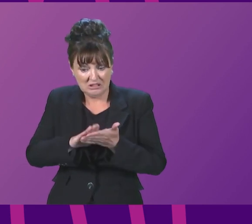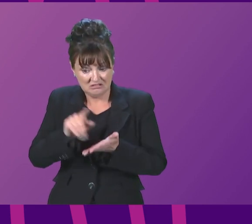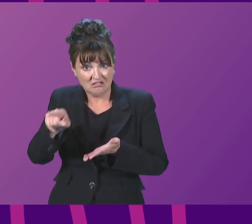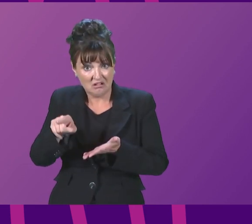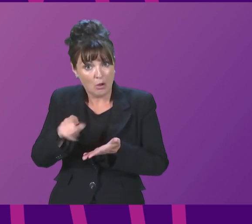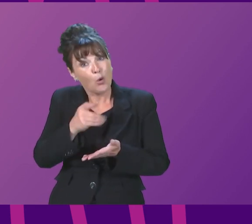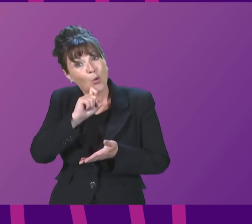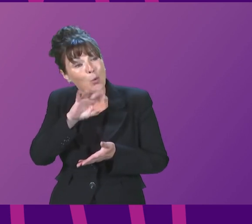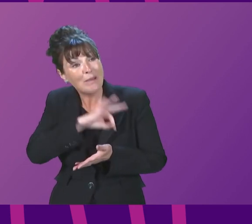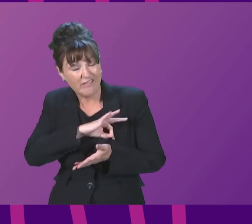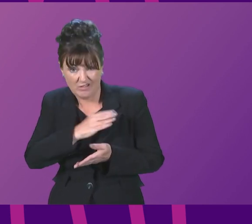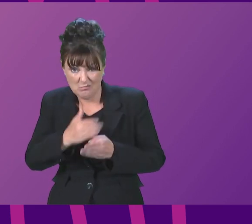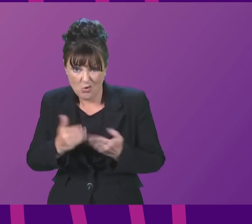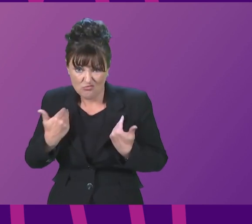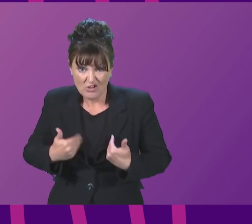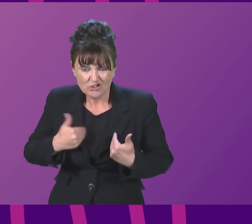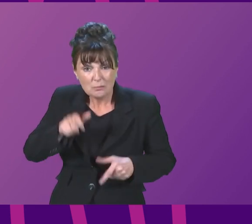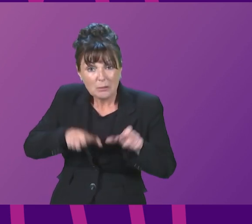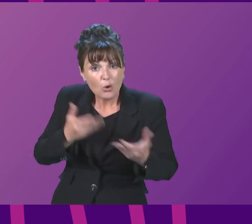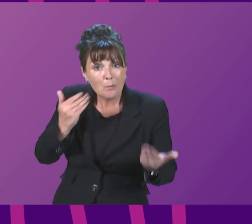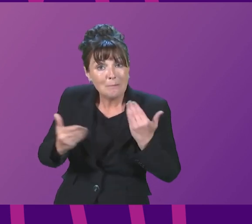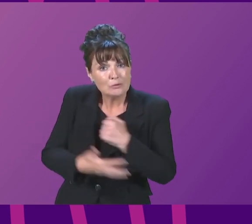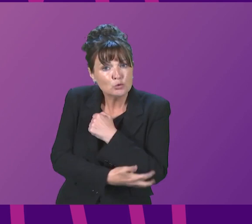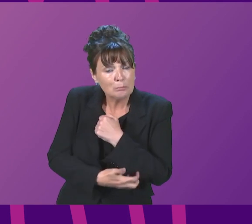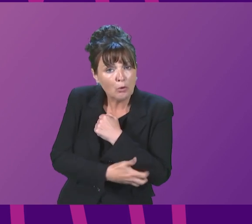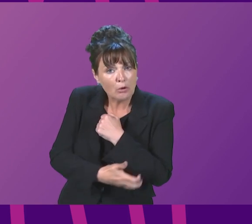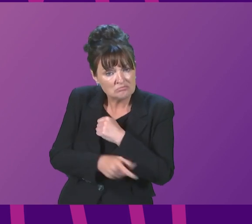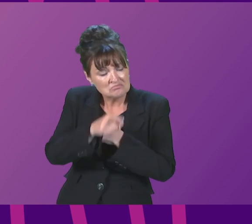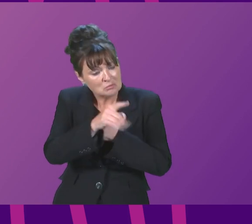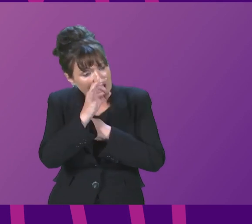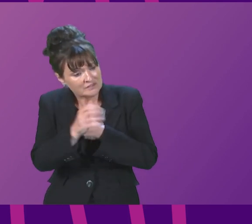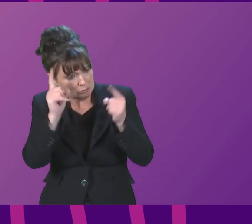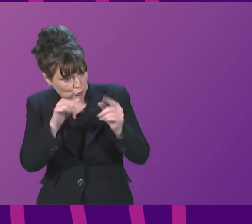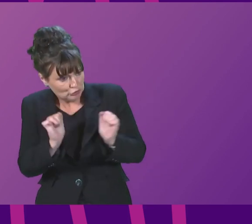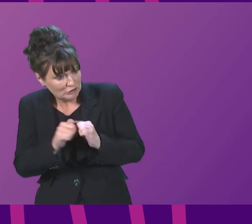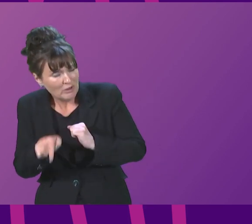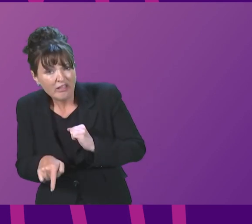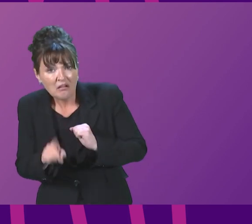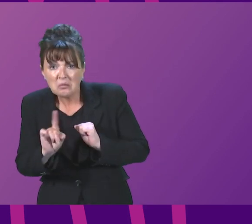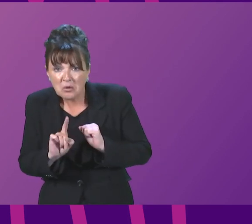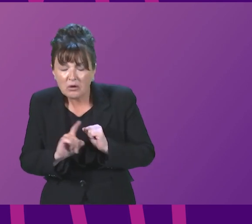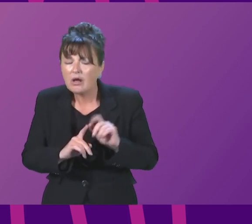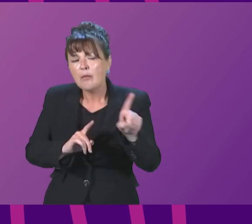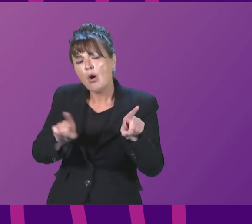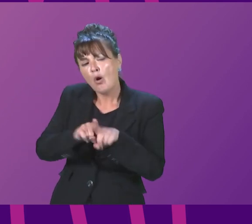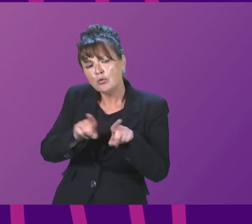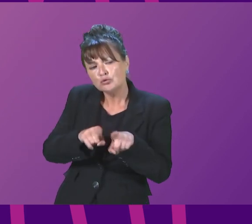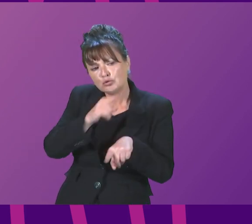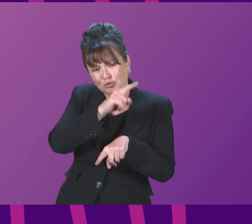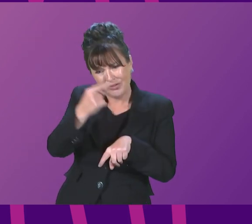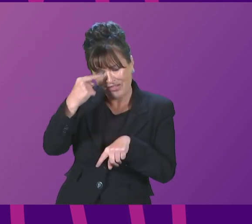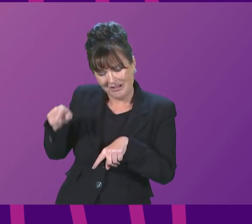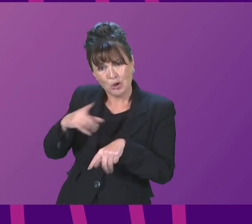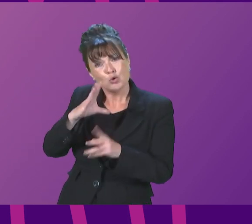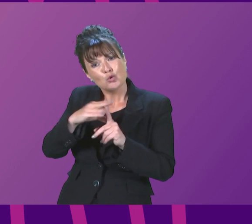can I ask the First Minister what her views are on this assessment and does she agree with me that nothing currently proposed by the Tories goes far enough